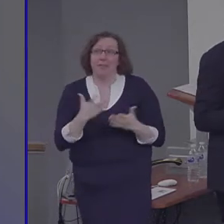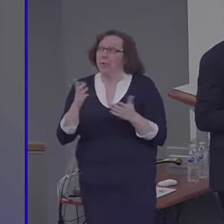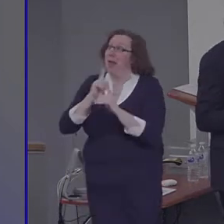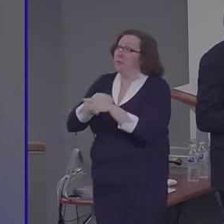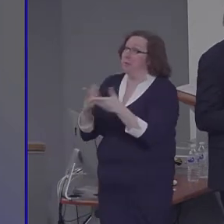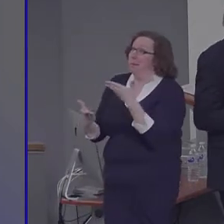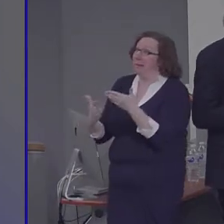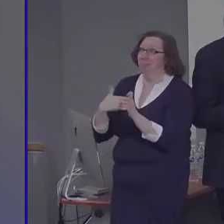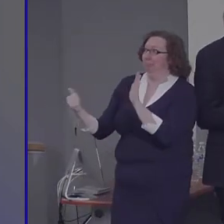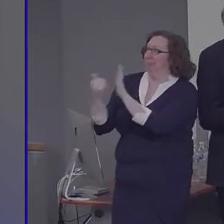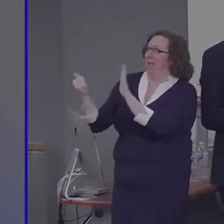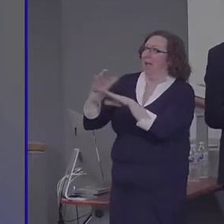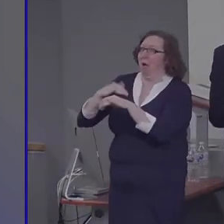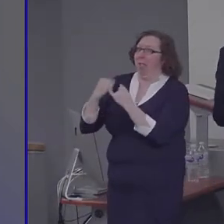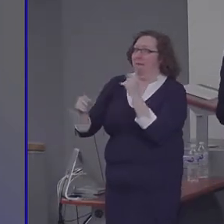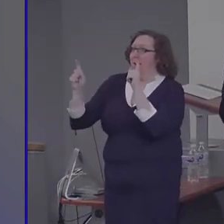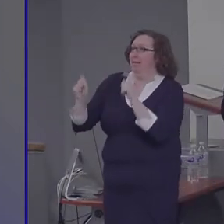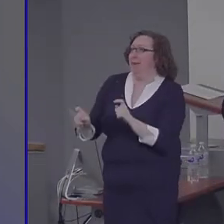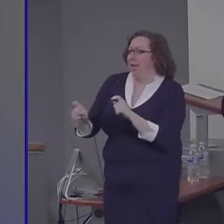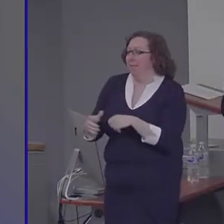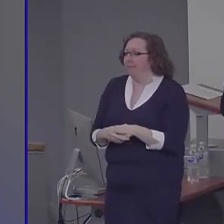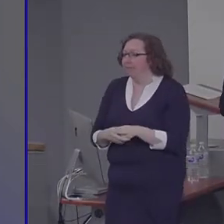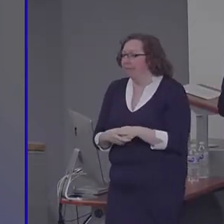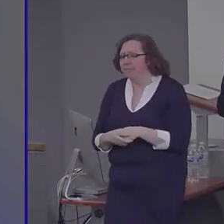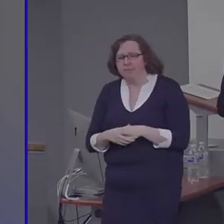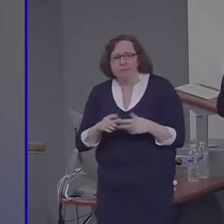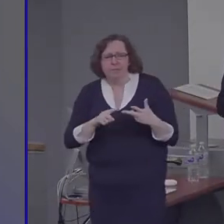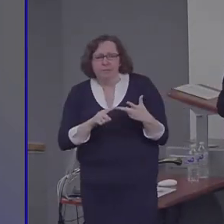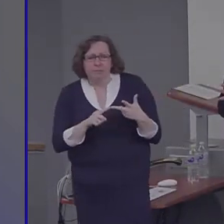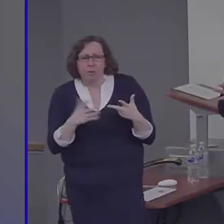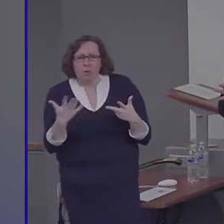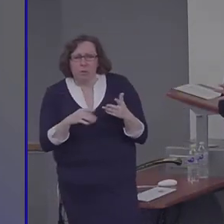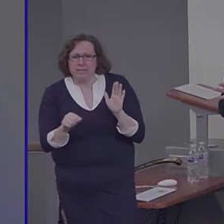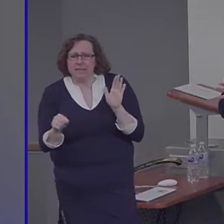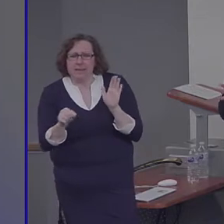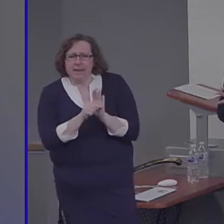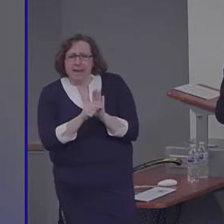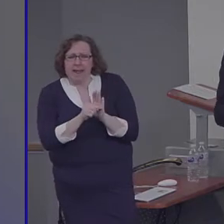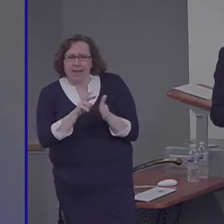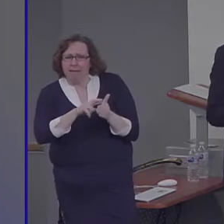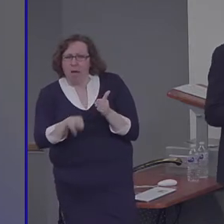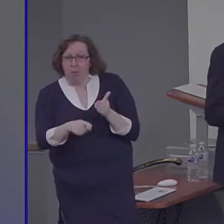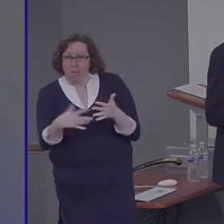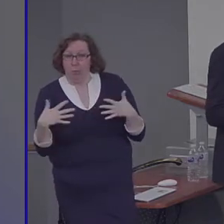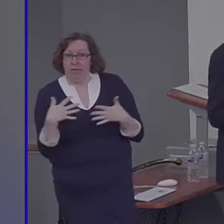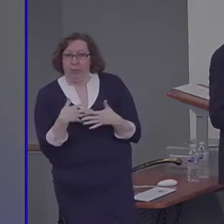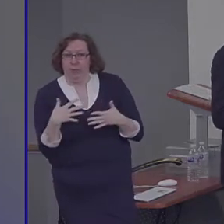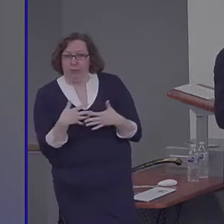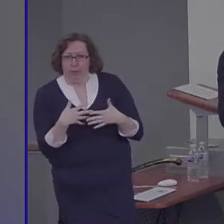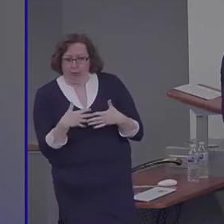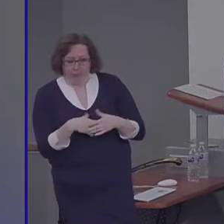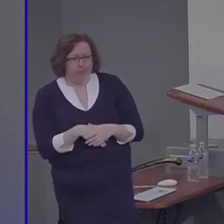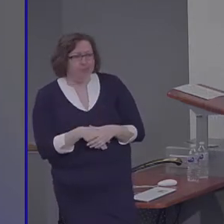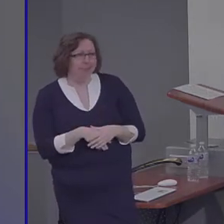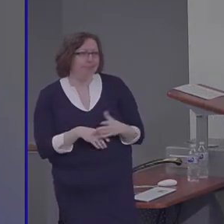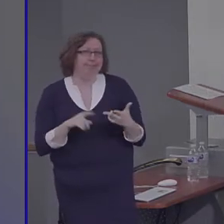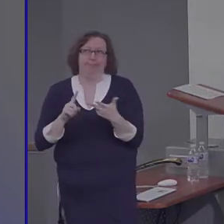for. And what's the negative outcome that you fear might happen related to this event? Well I'll fail the final